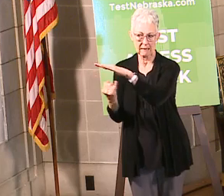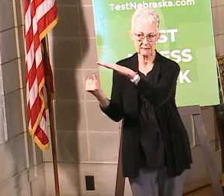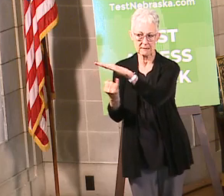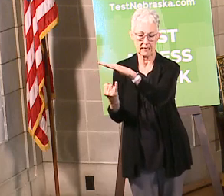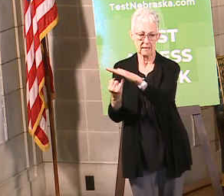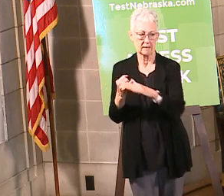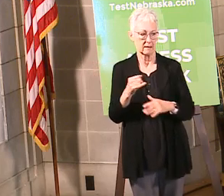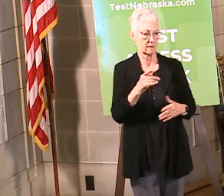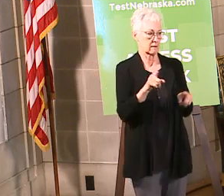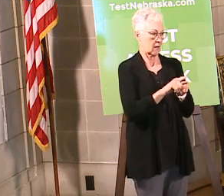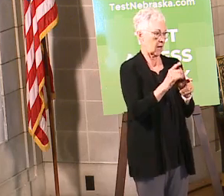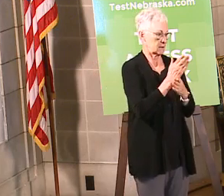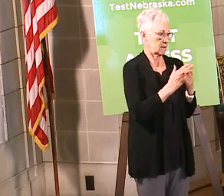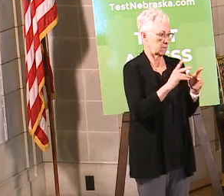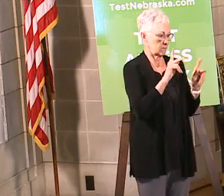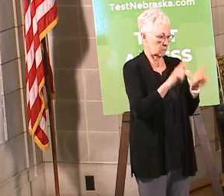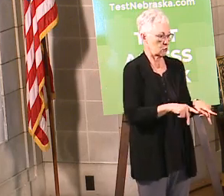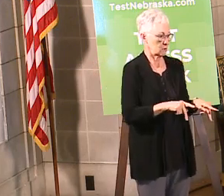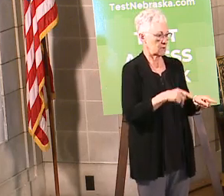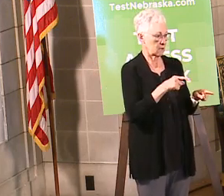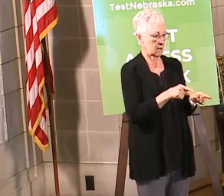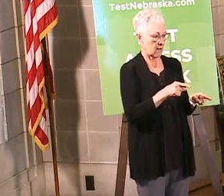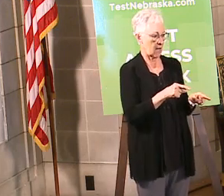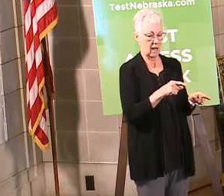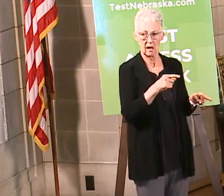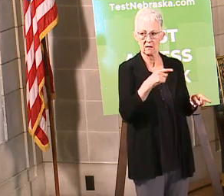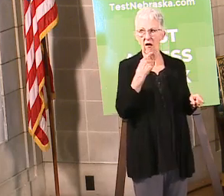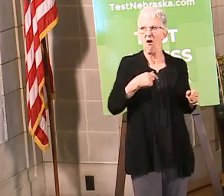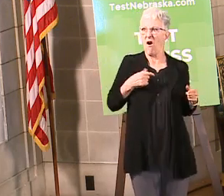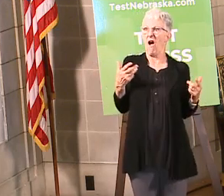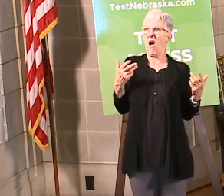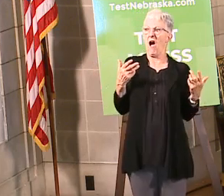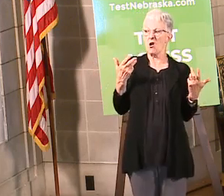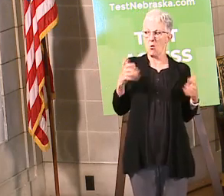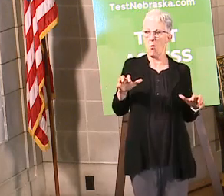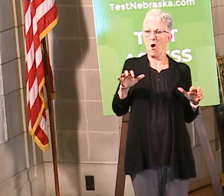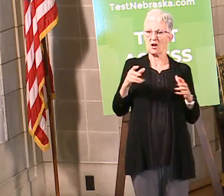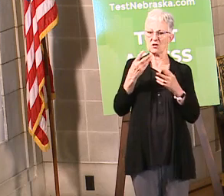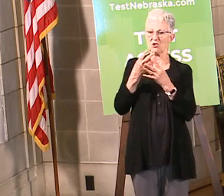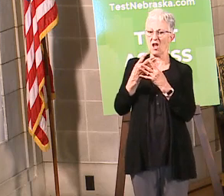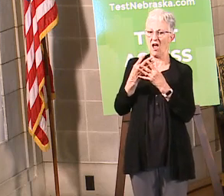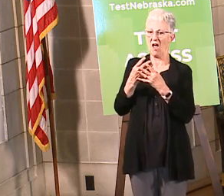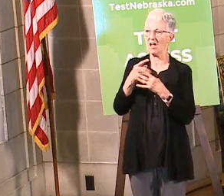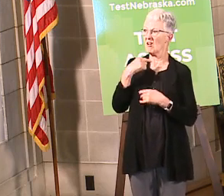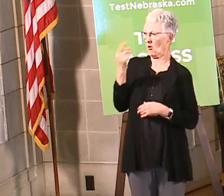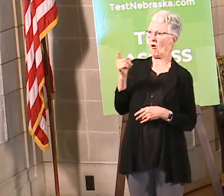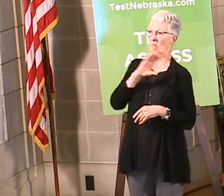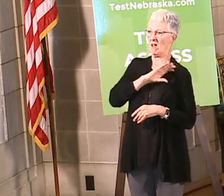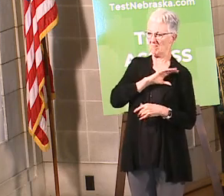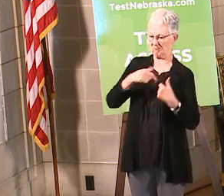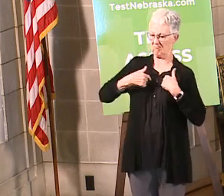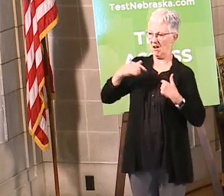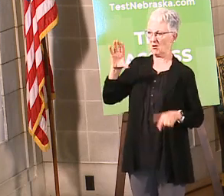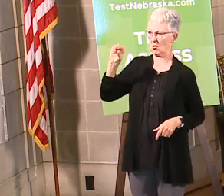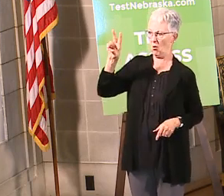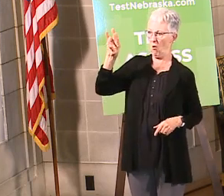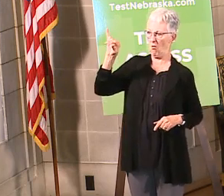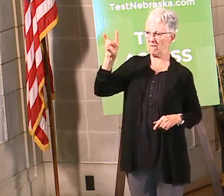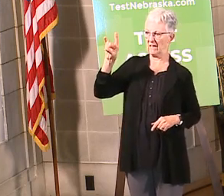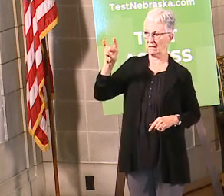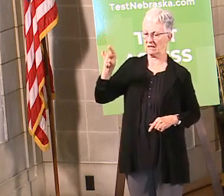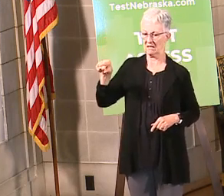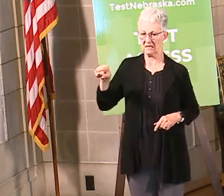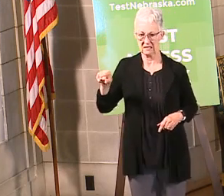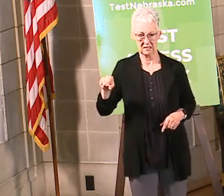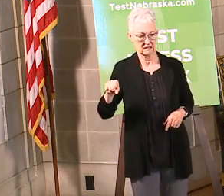to jail said hey i have covid thinking that's a free pass it's not by the way um so we promptly tested